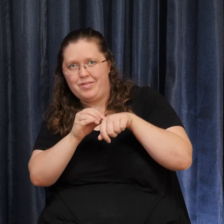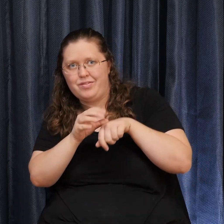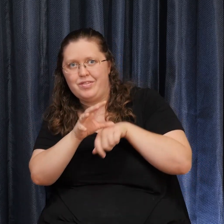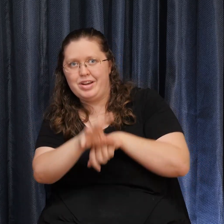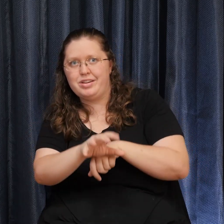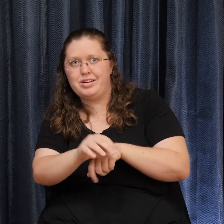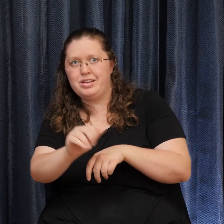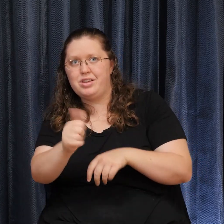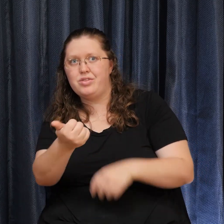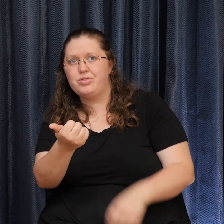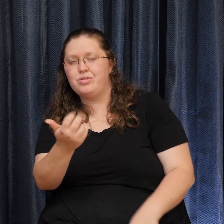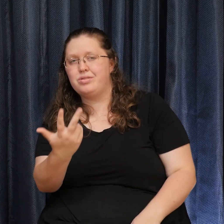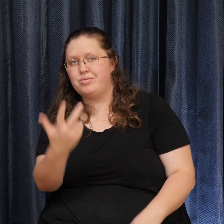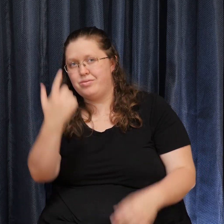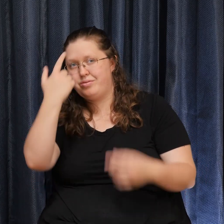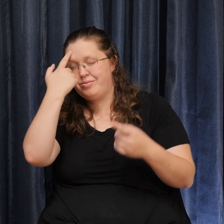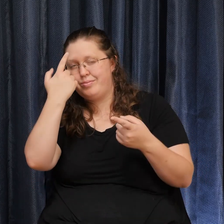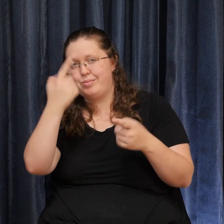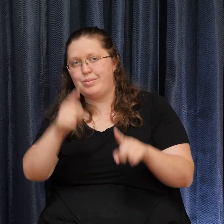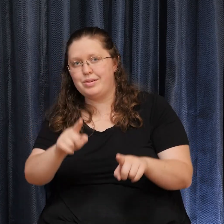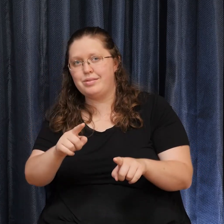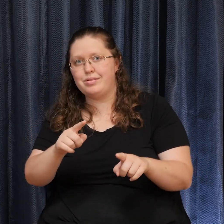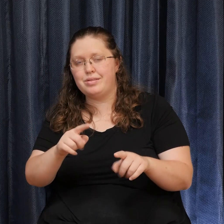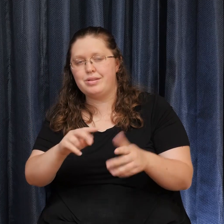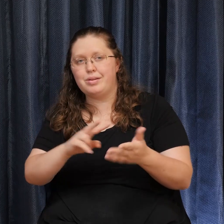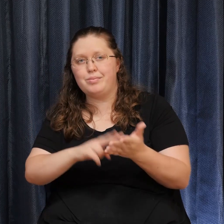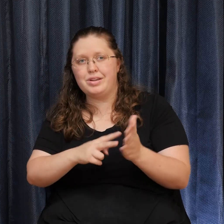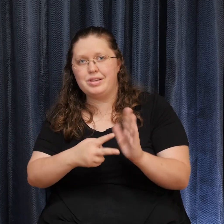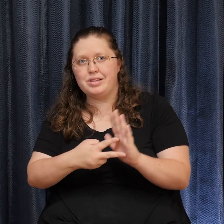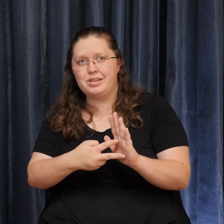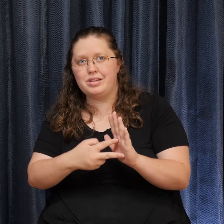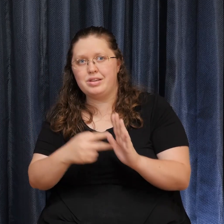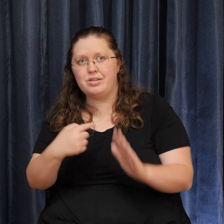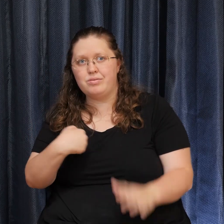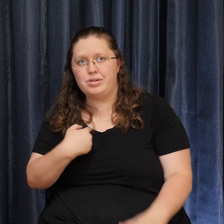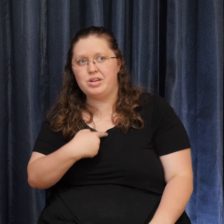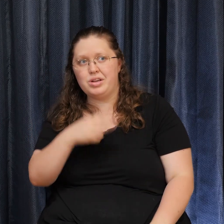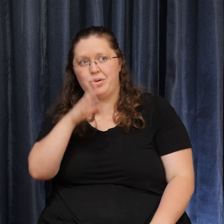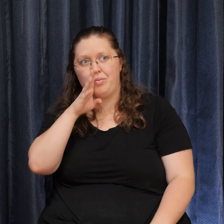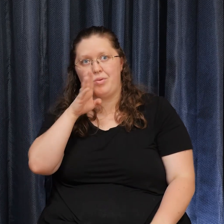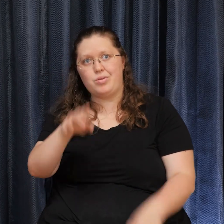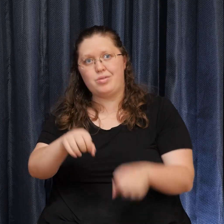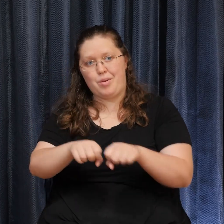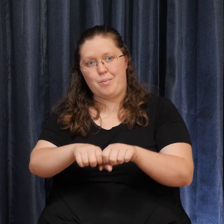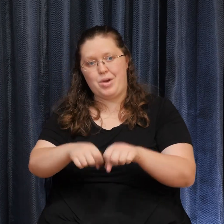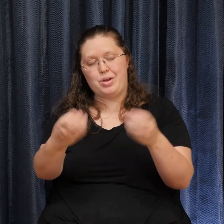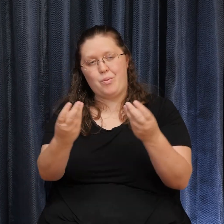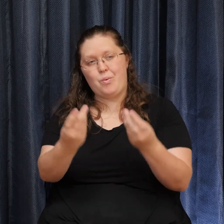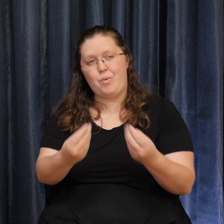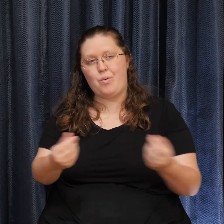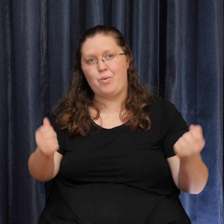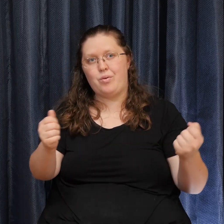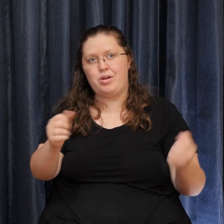Agreements Then we will find That we are breaking A big spell In the words That he likes To use